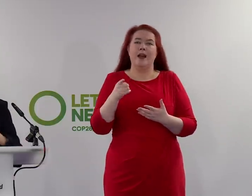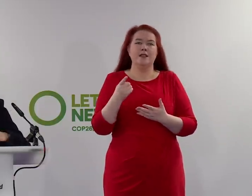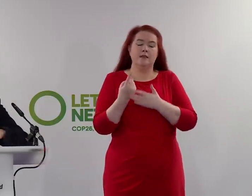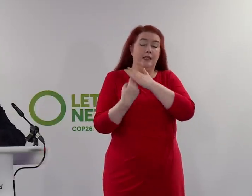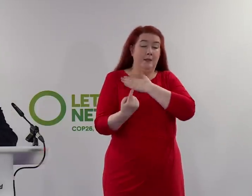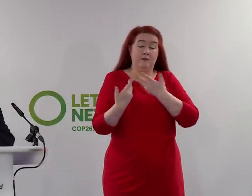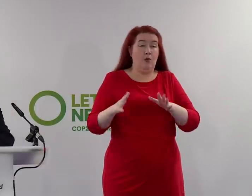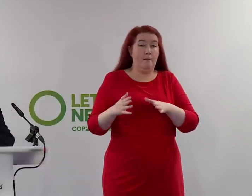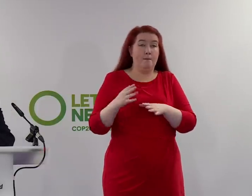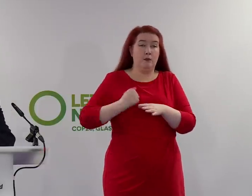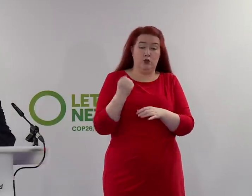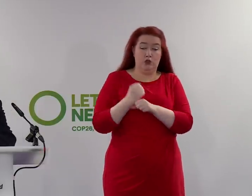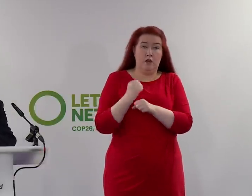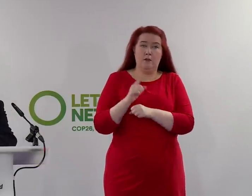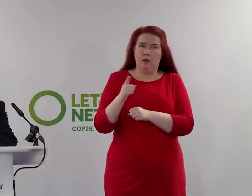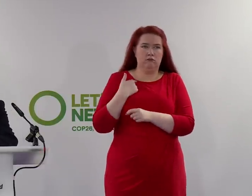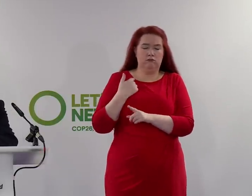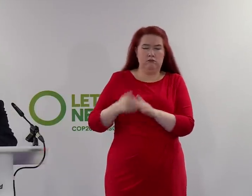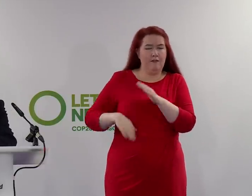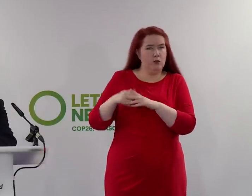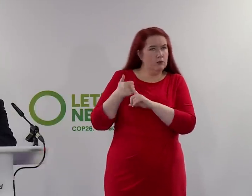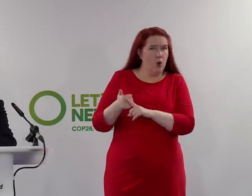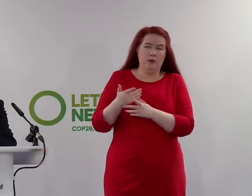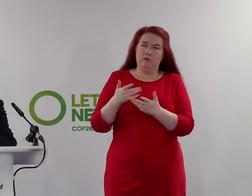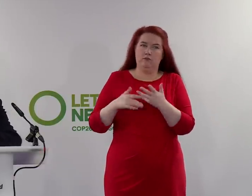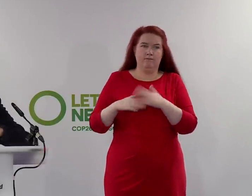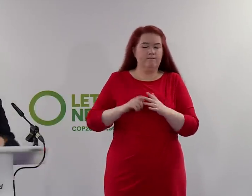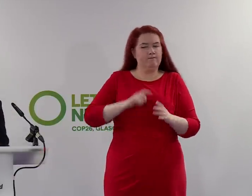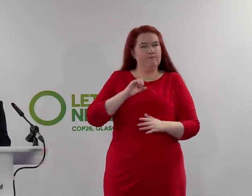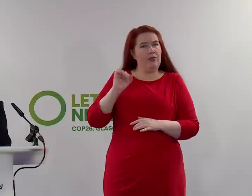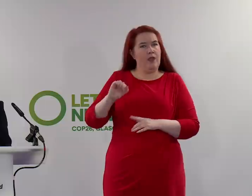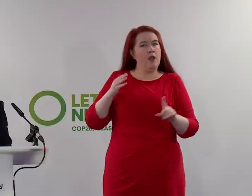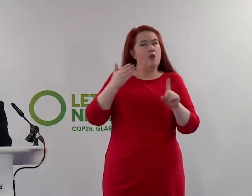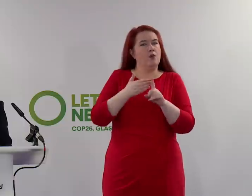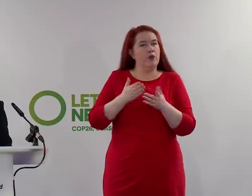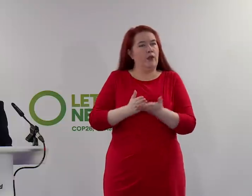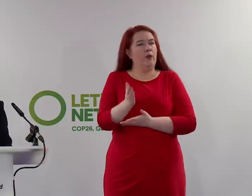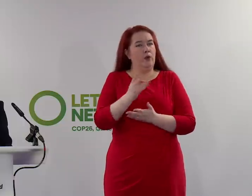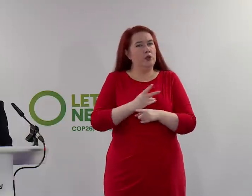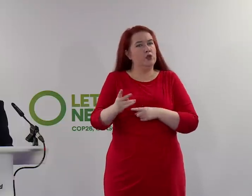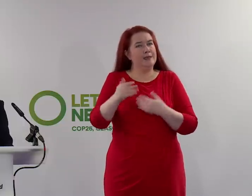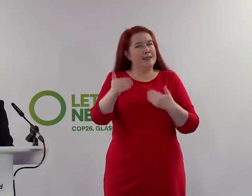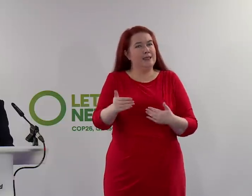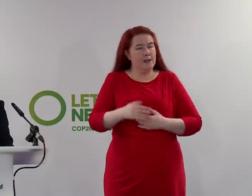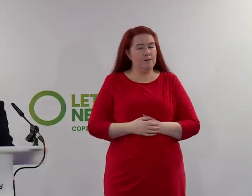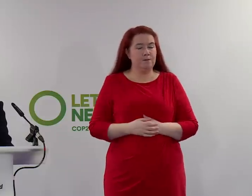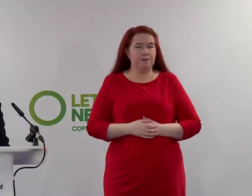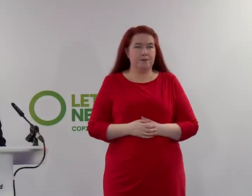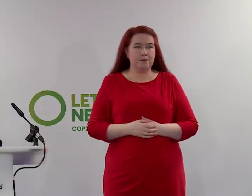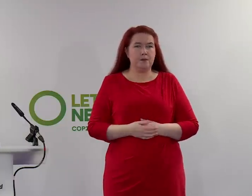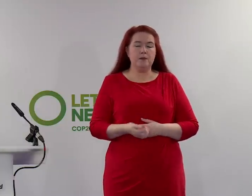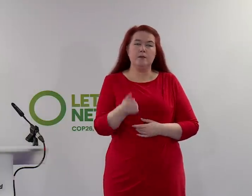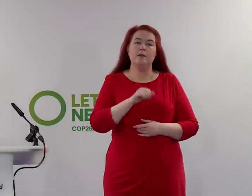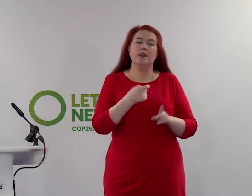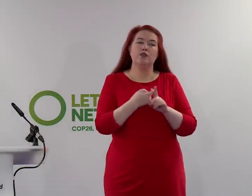but I have full support of and full confidence in the approach that Police Scotland will take over these next two weeks. Christine Bussey